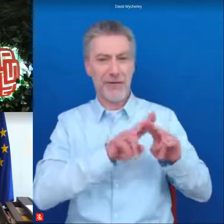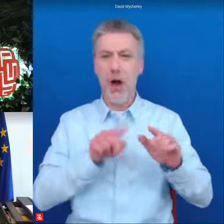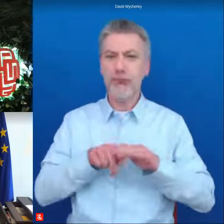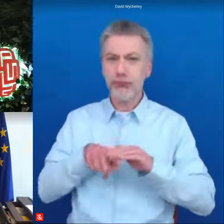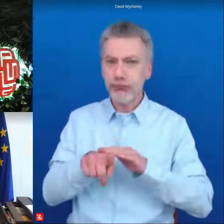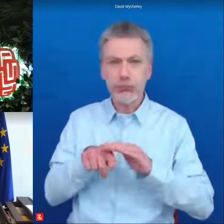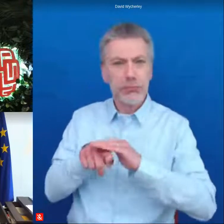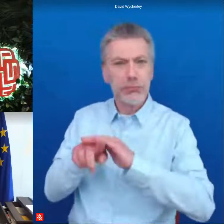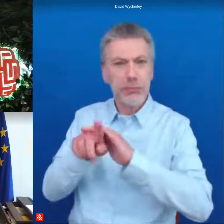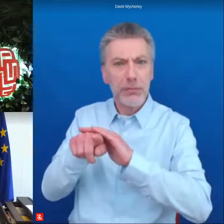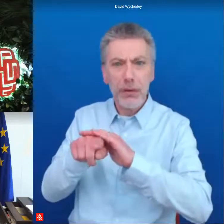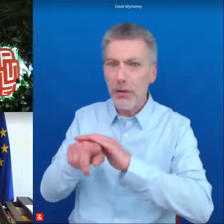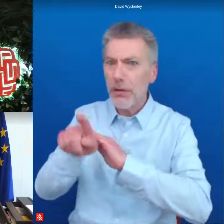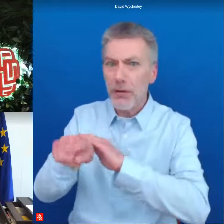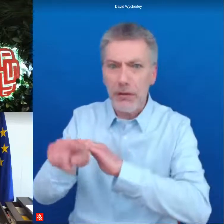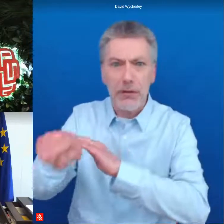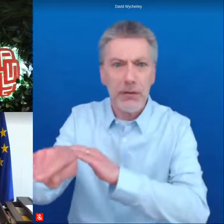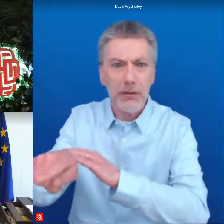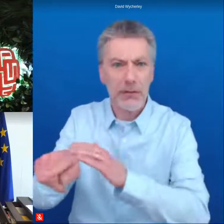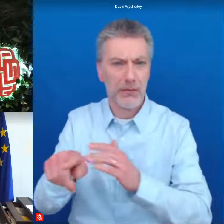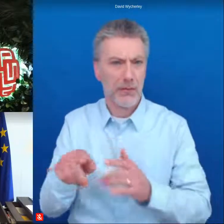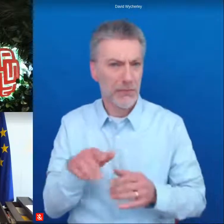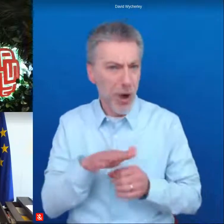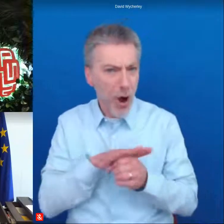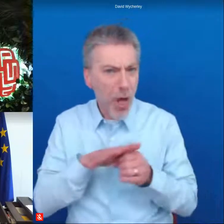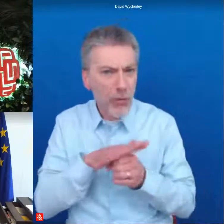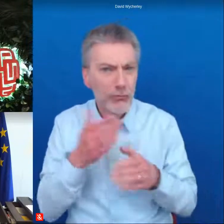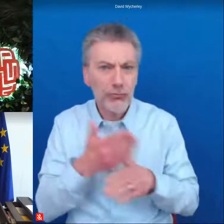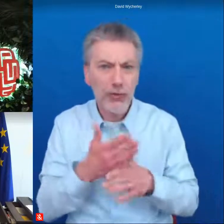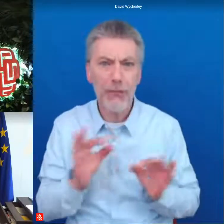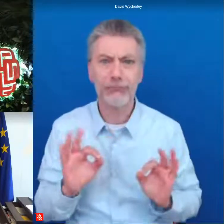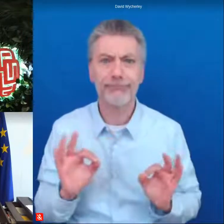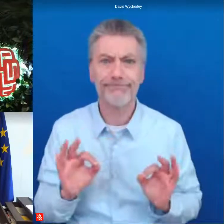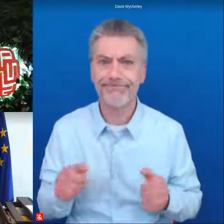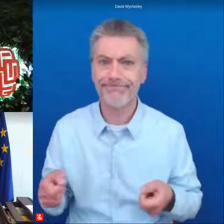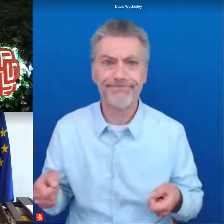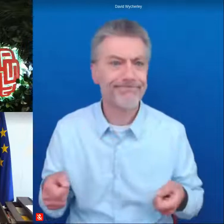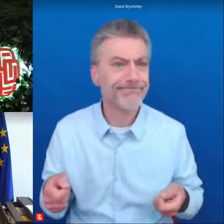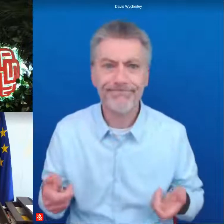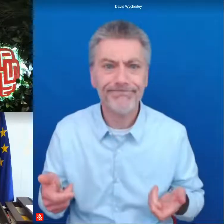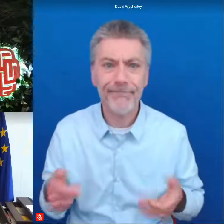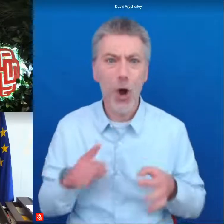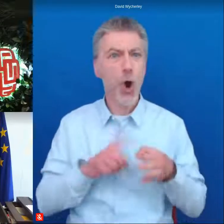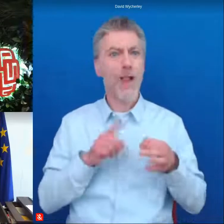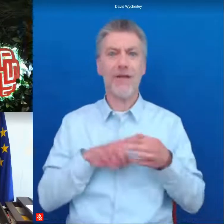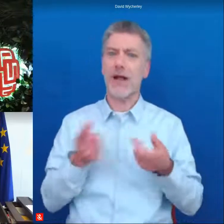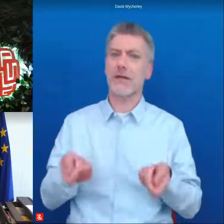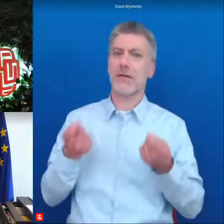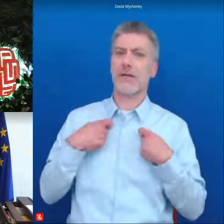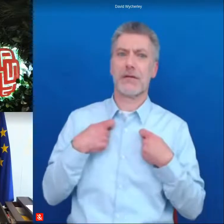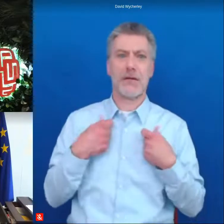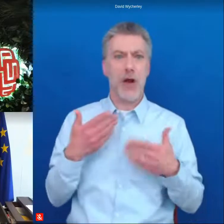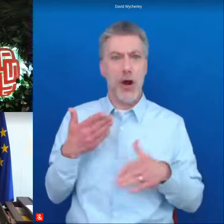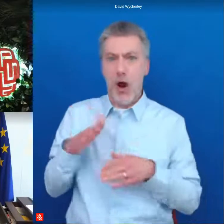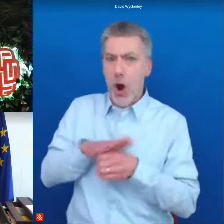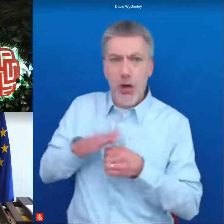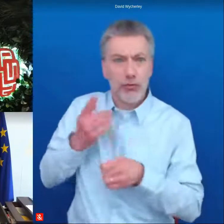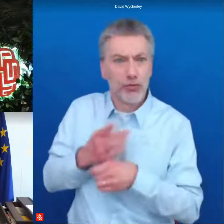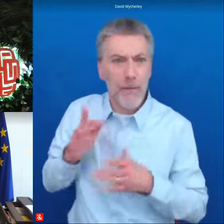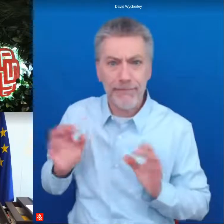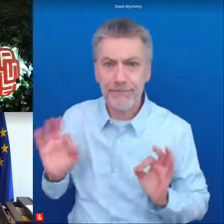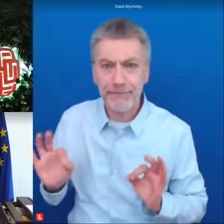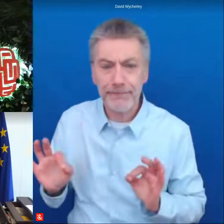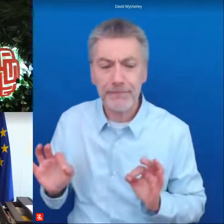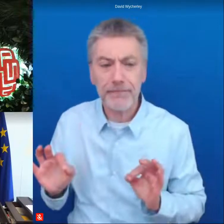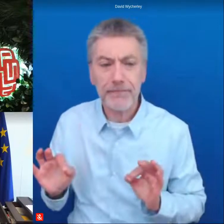because there are no local jobs which match her qualifications and it is the 50 year old man who